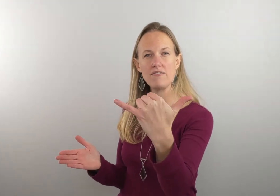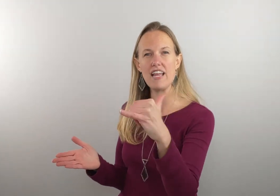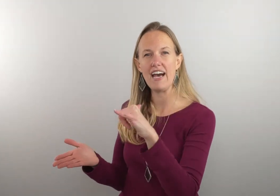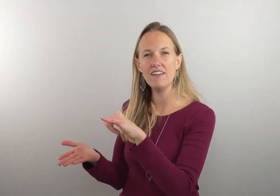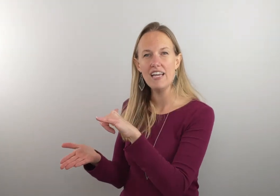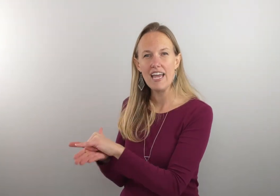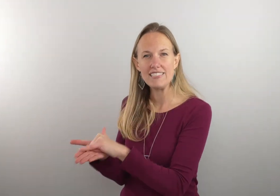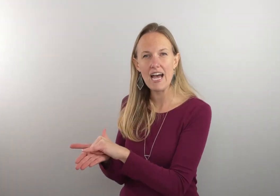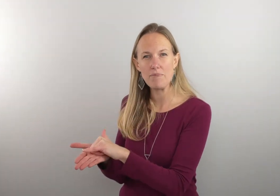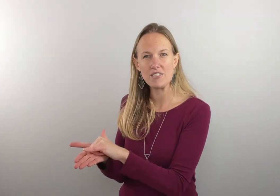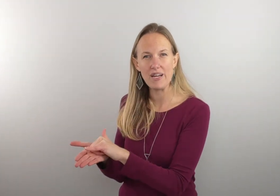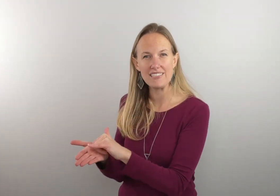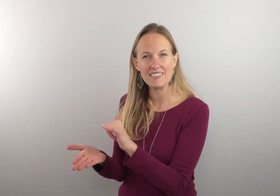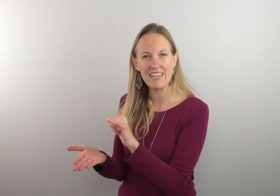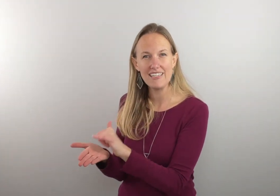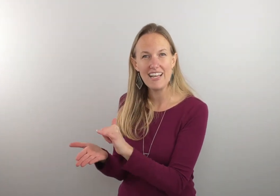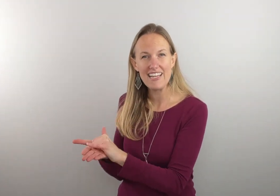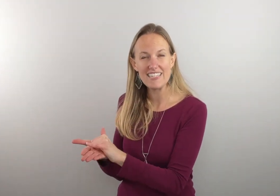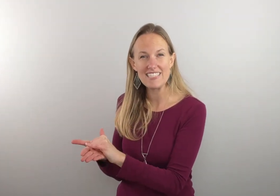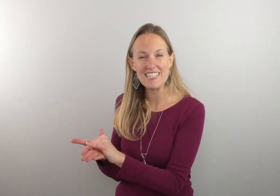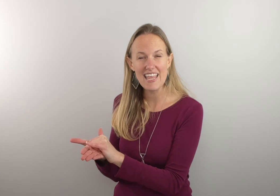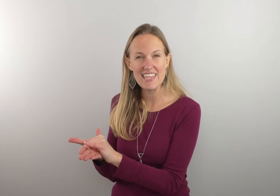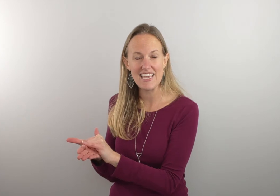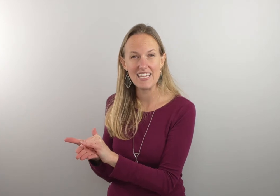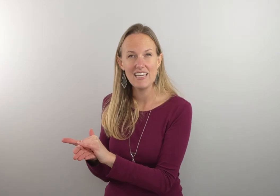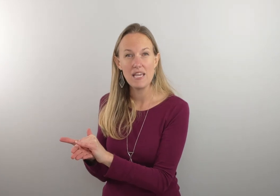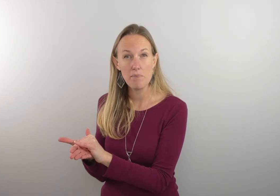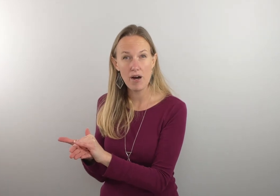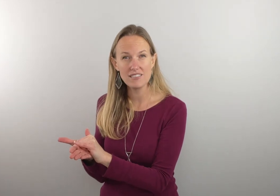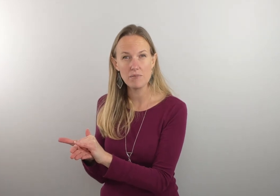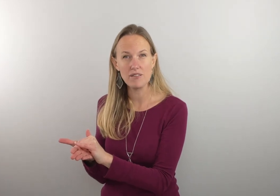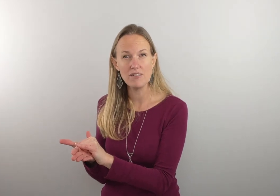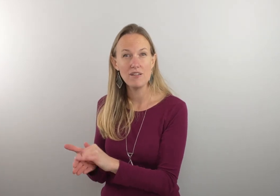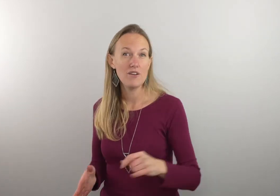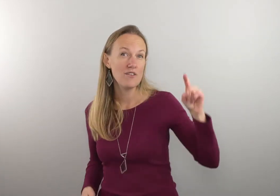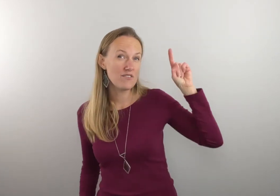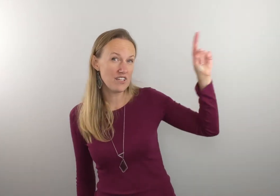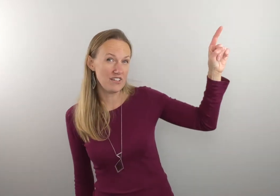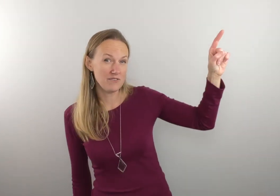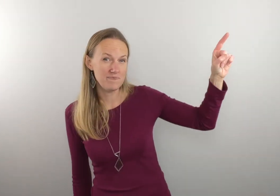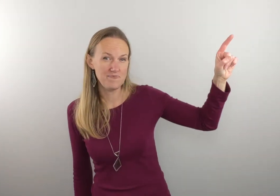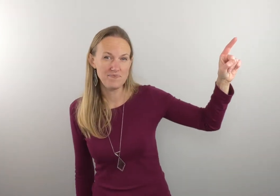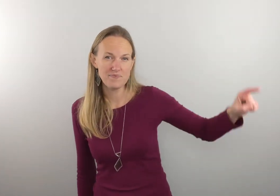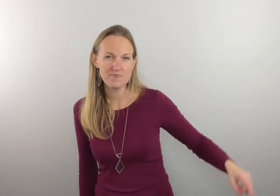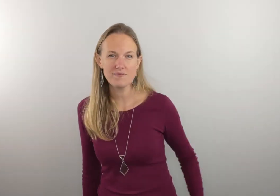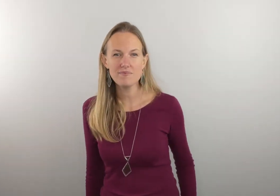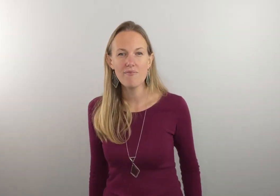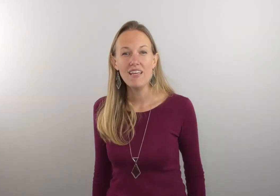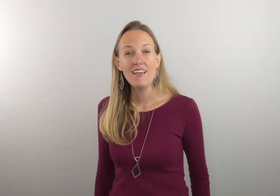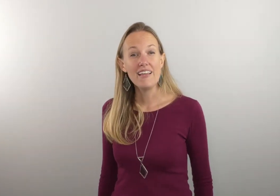for now and tap it twice okay there's nothing impossible impossible for you and